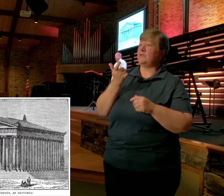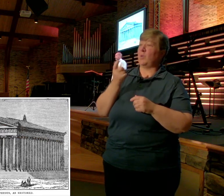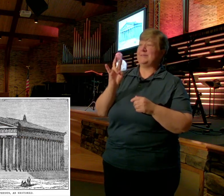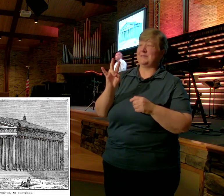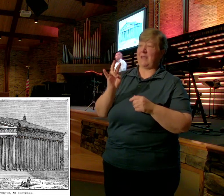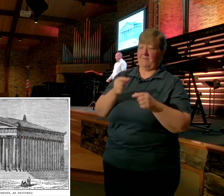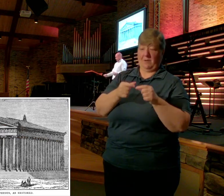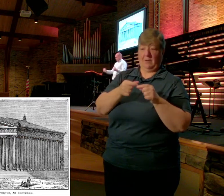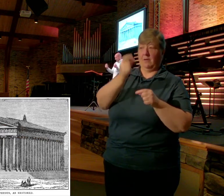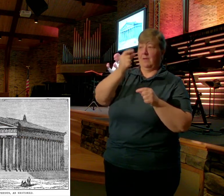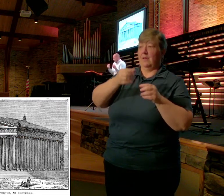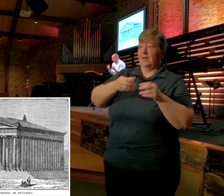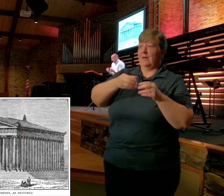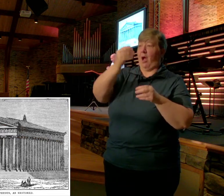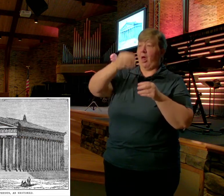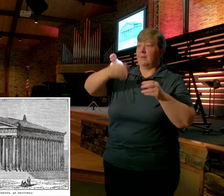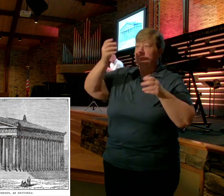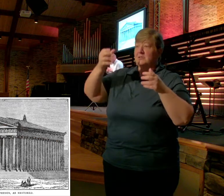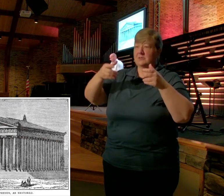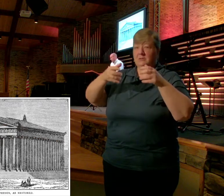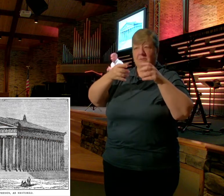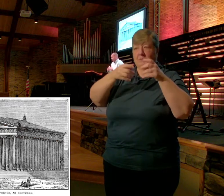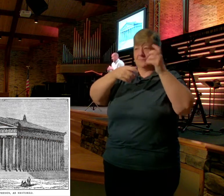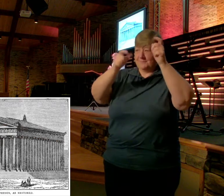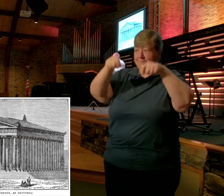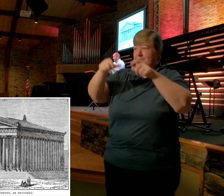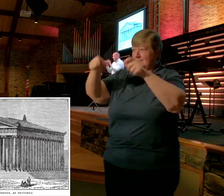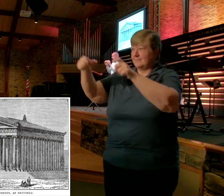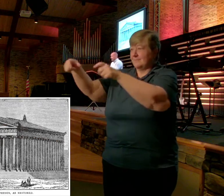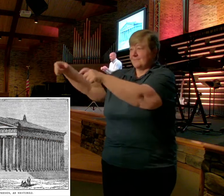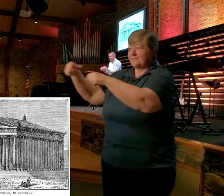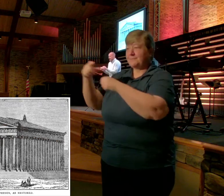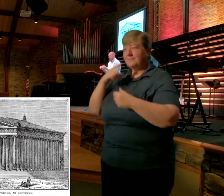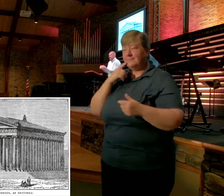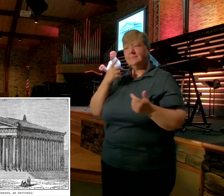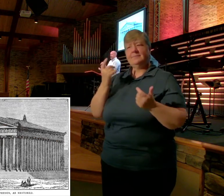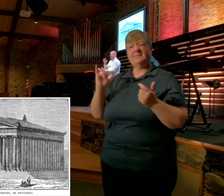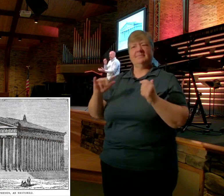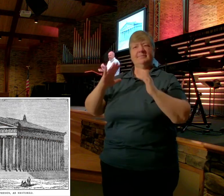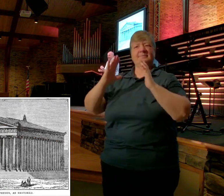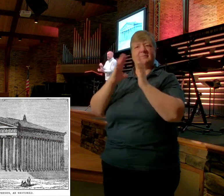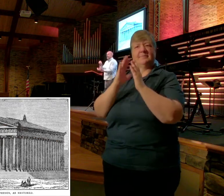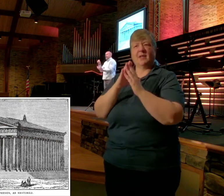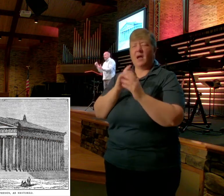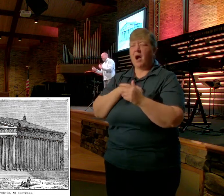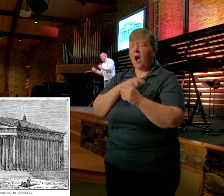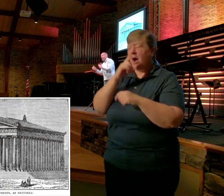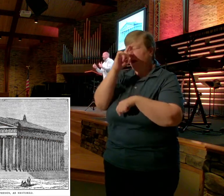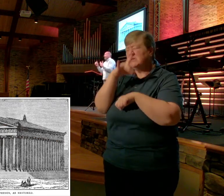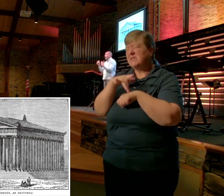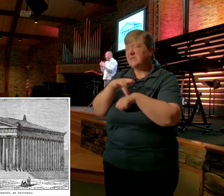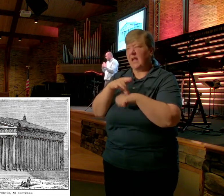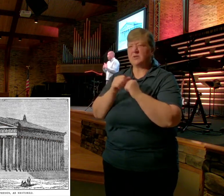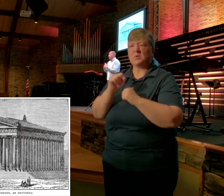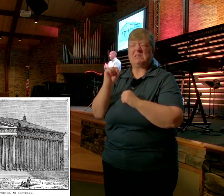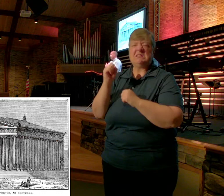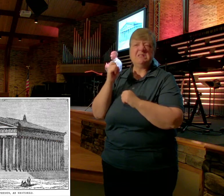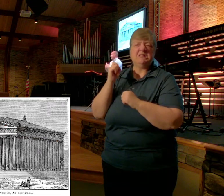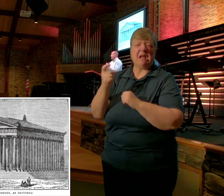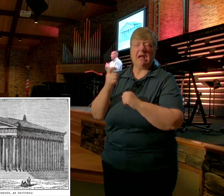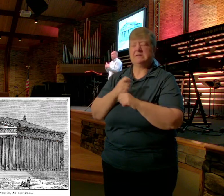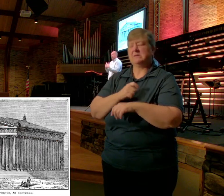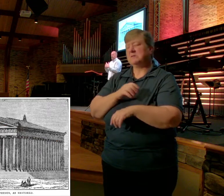So it was into this city That was obsessed With sex And money And power